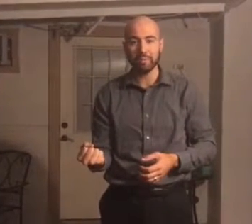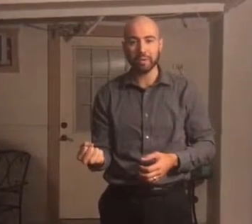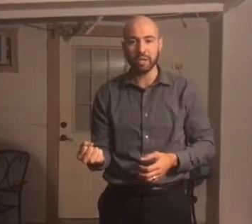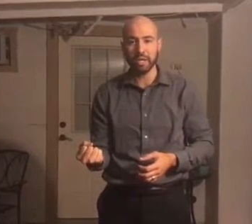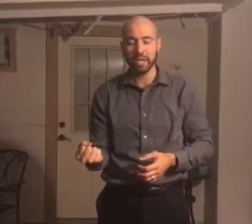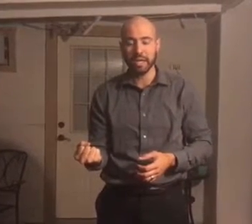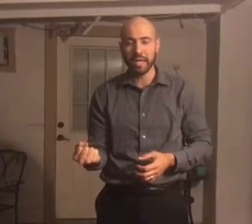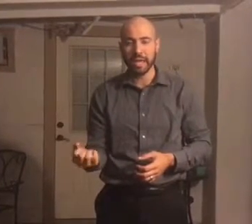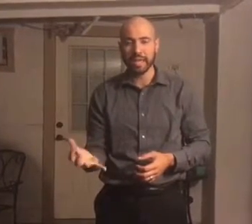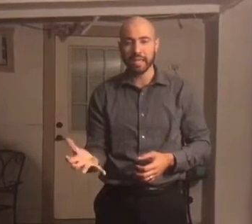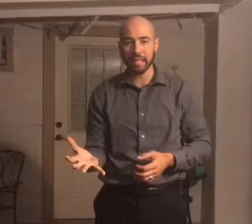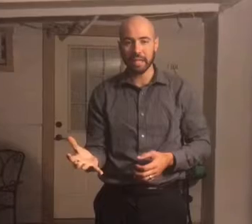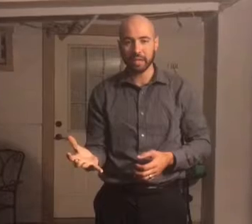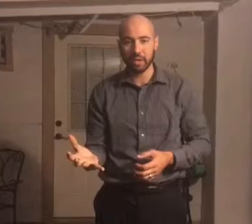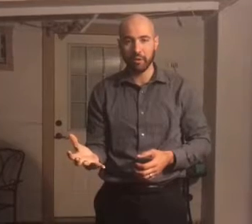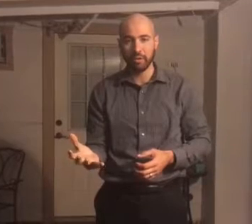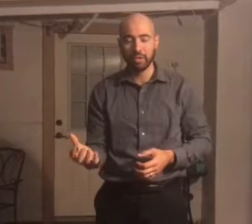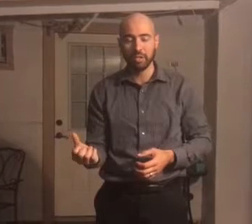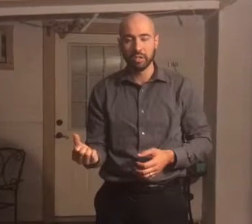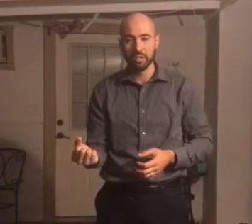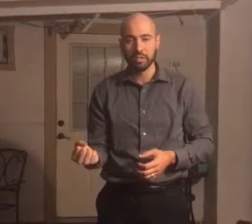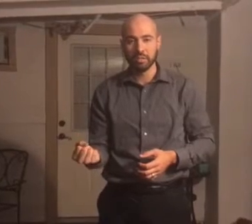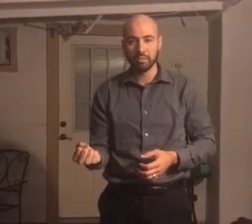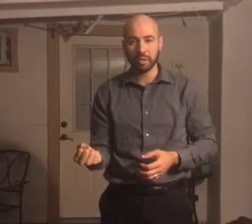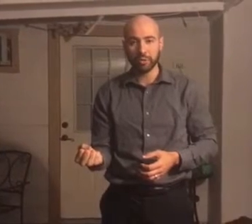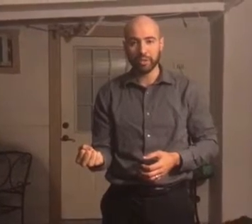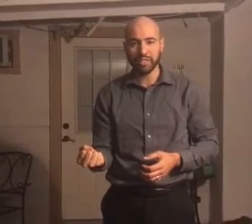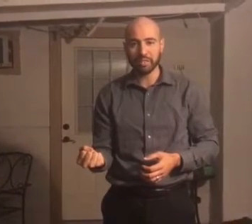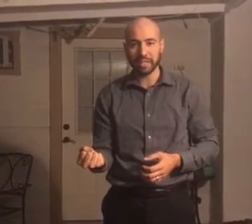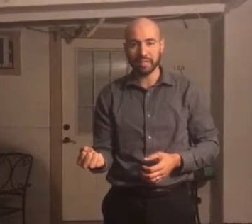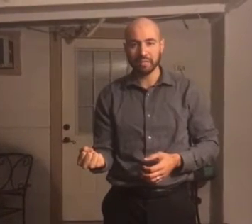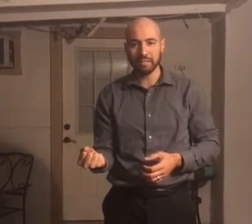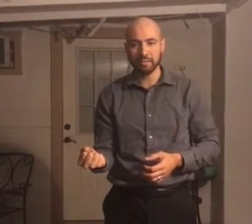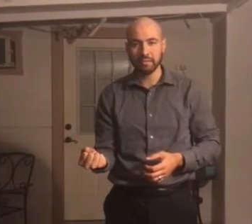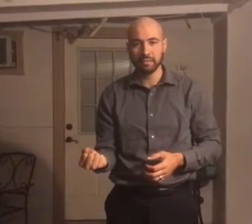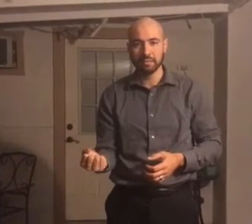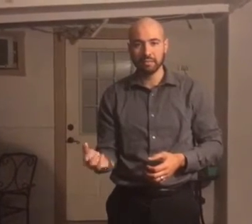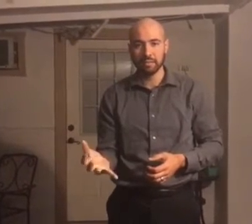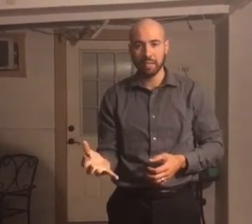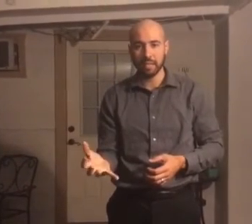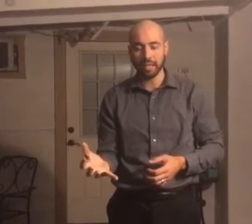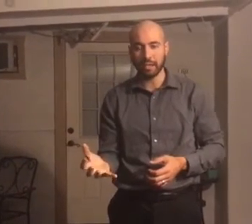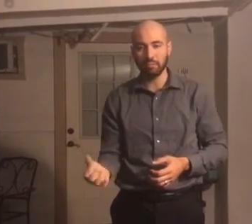paper and then let go. About three seconds and let go.